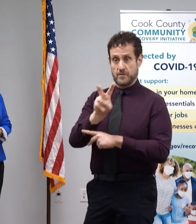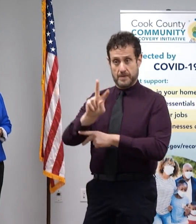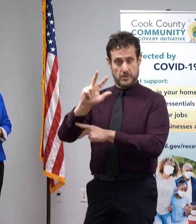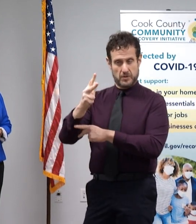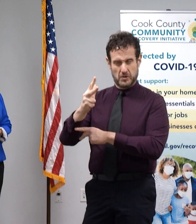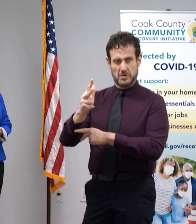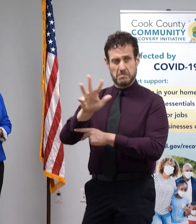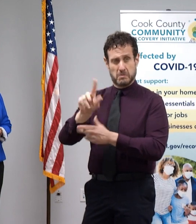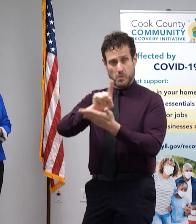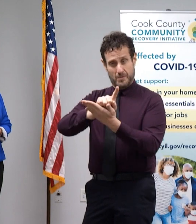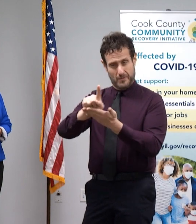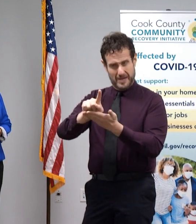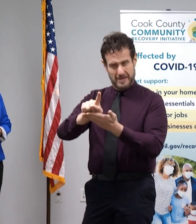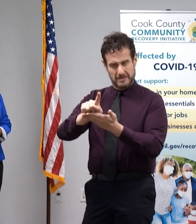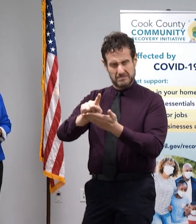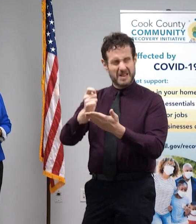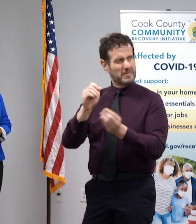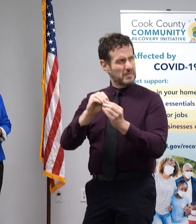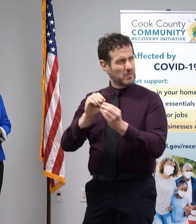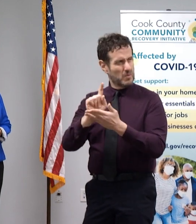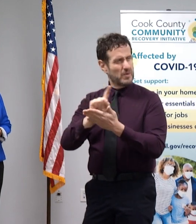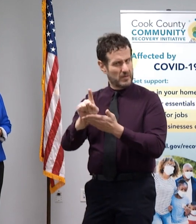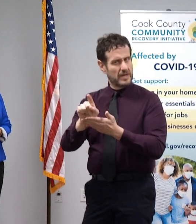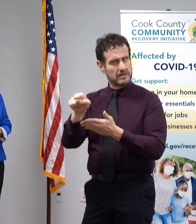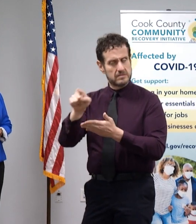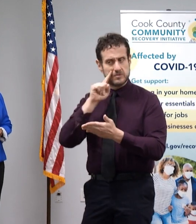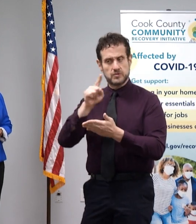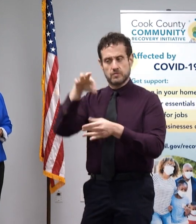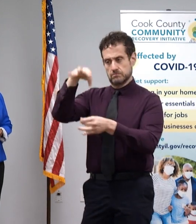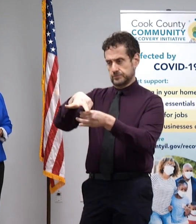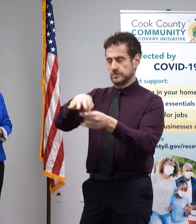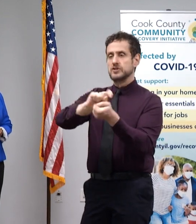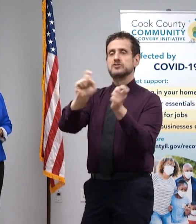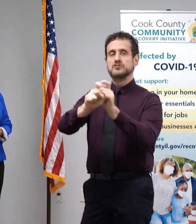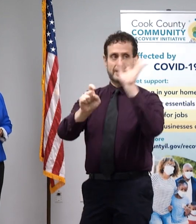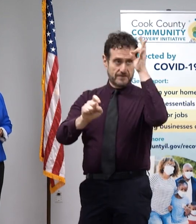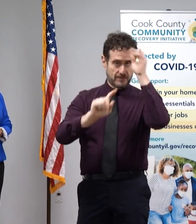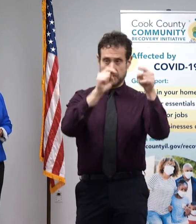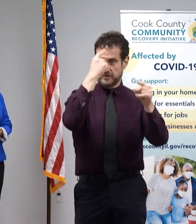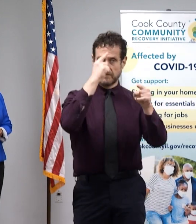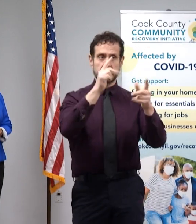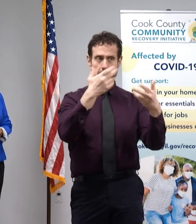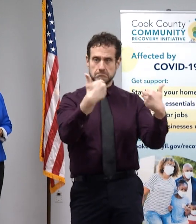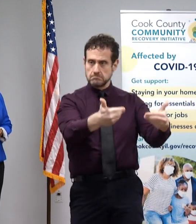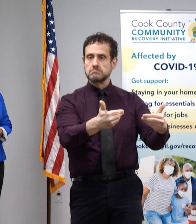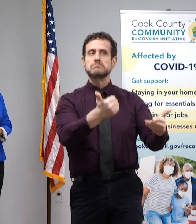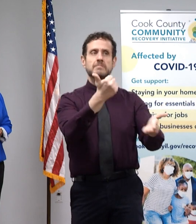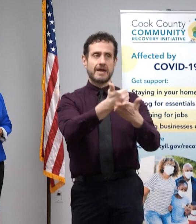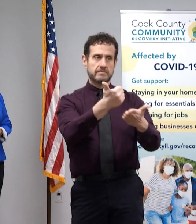almost a week, a little more than a week, to make some changes at the federal level and get the help and support we need.